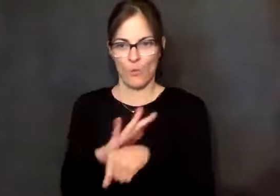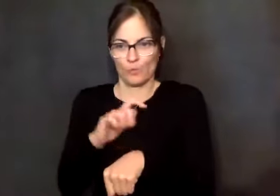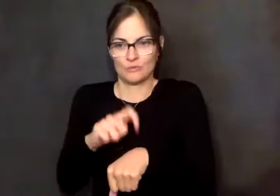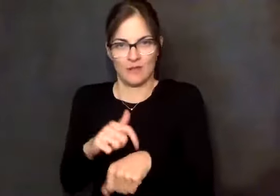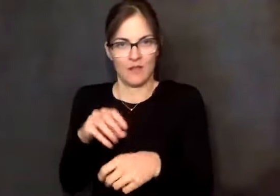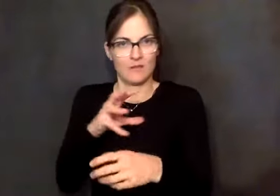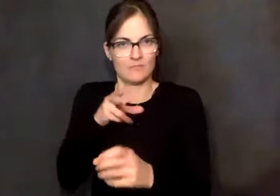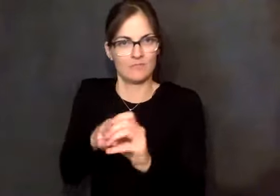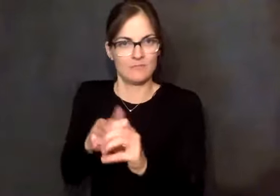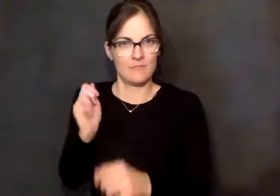time in the fellowship.